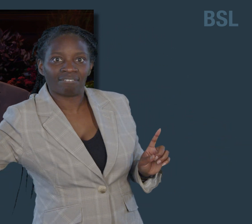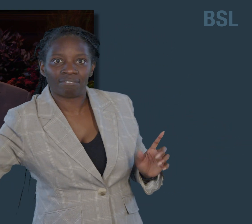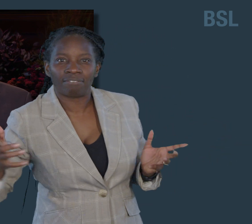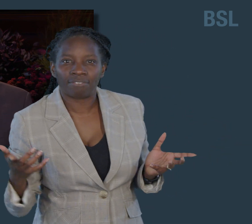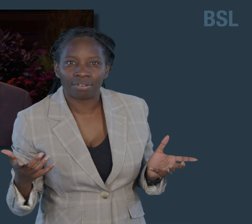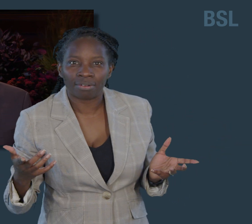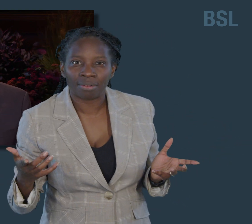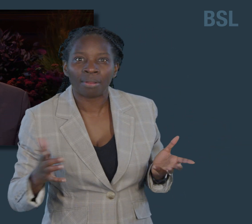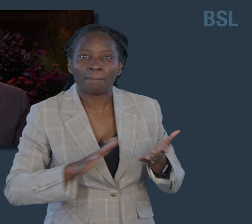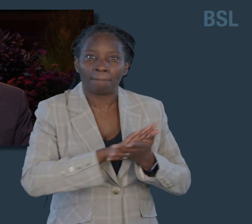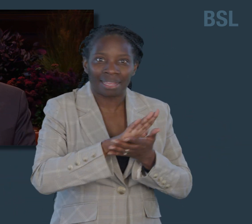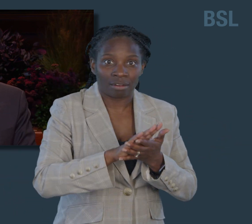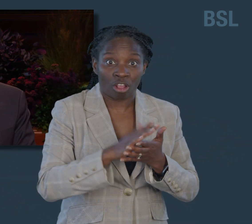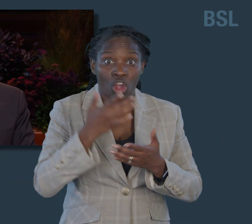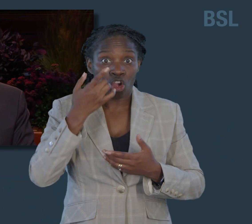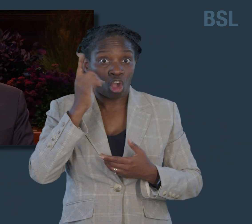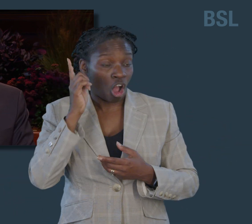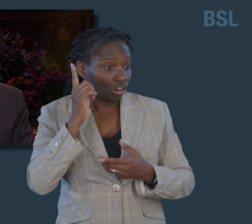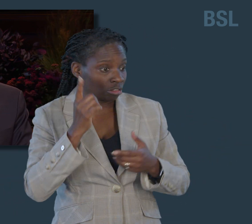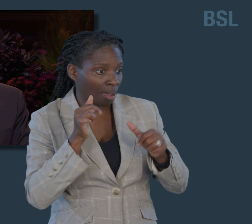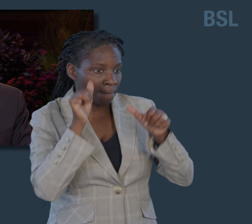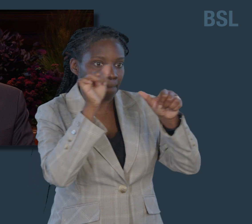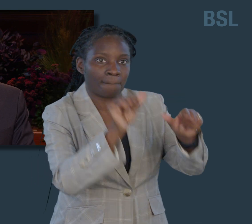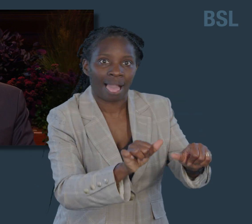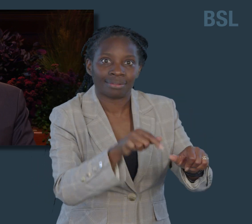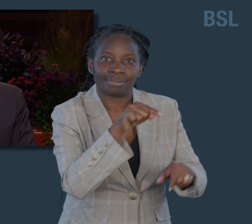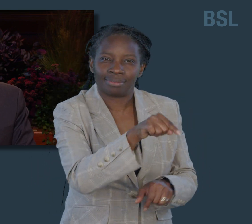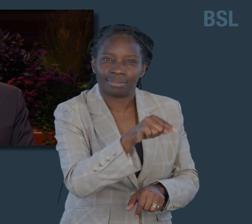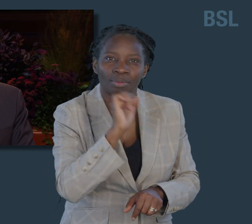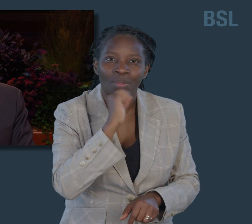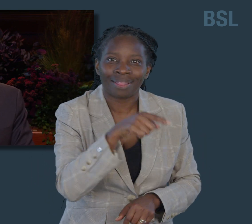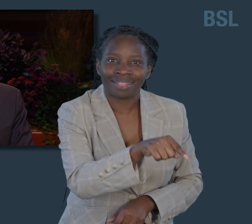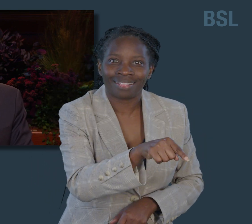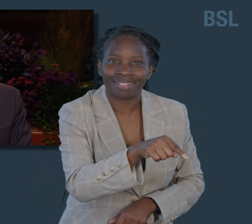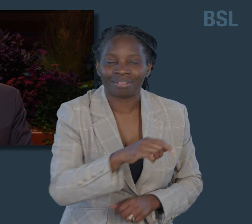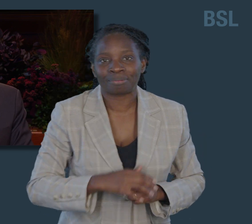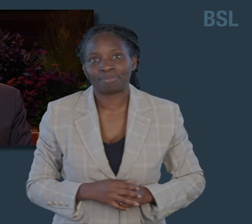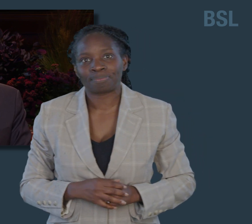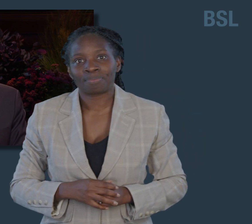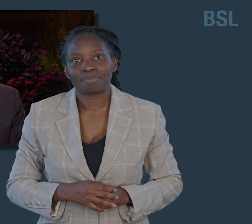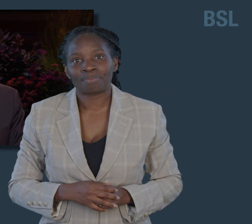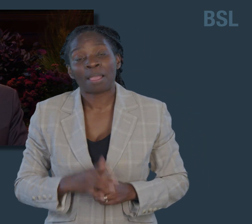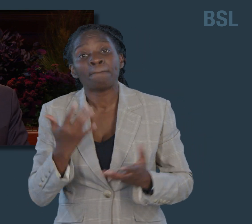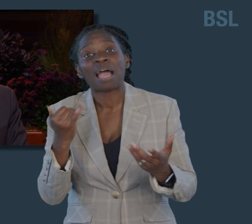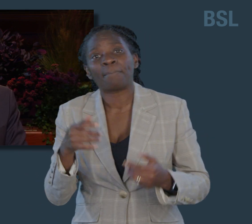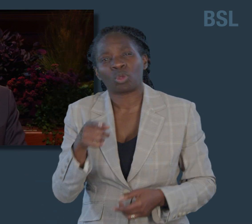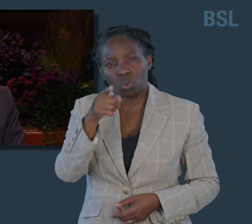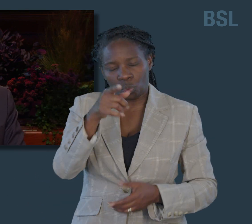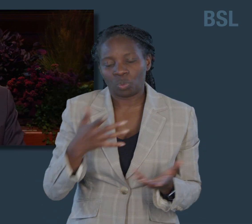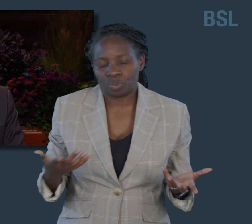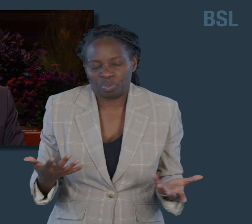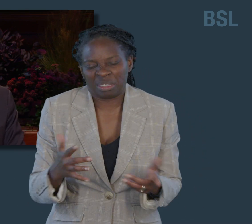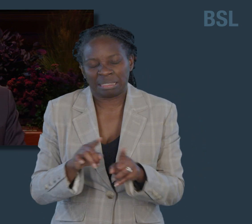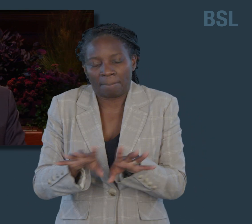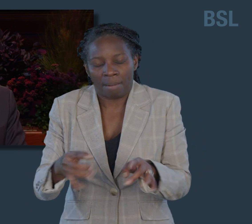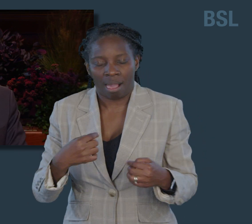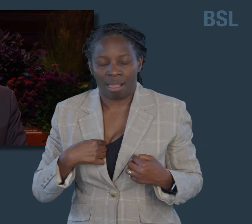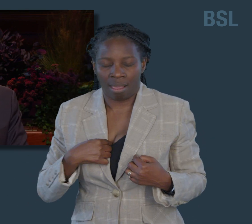gives to those who stay. Perhaps you, like me, sometimes find yourself on both sides of this